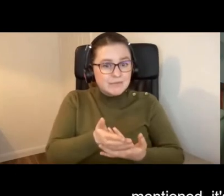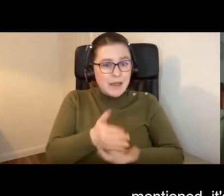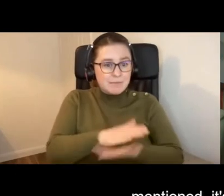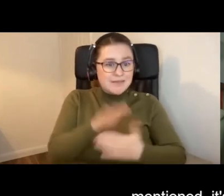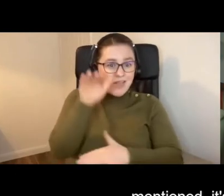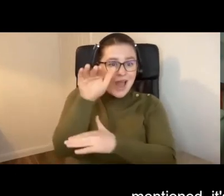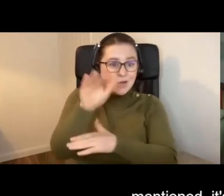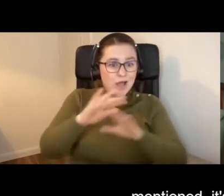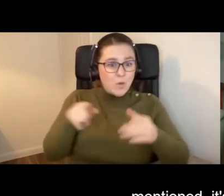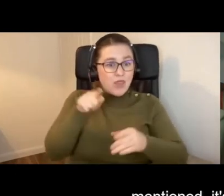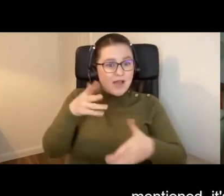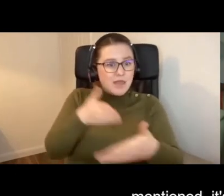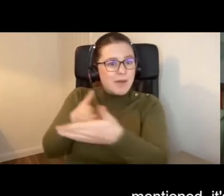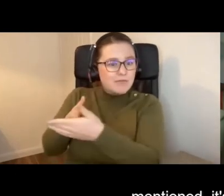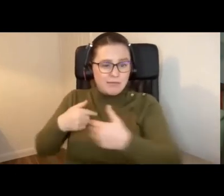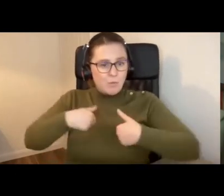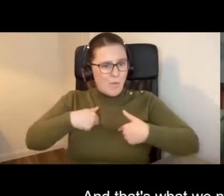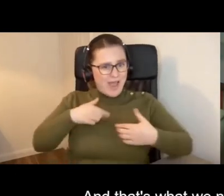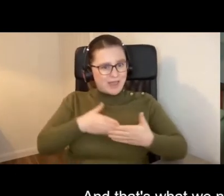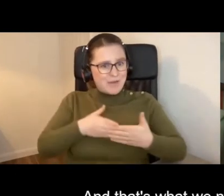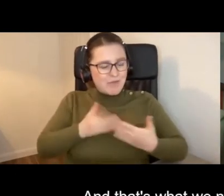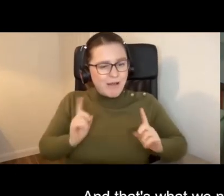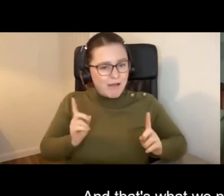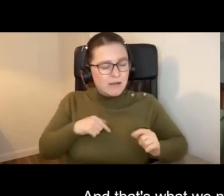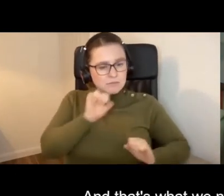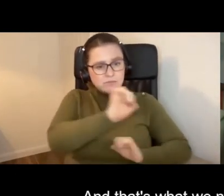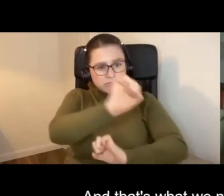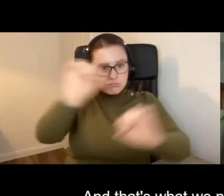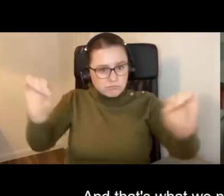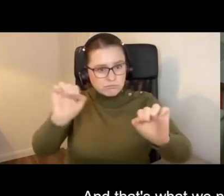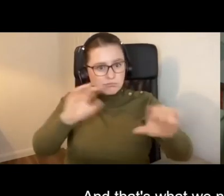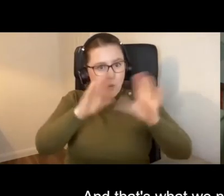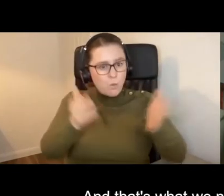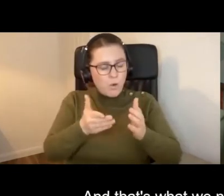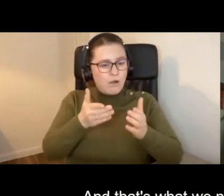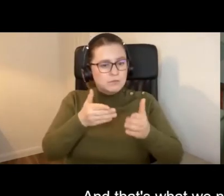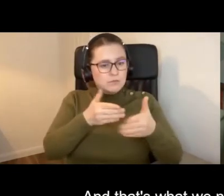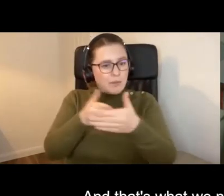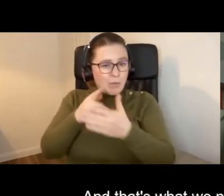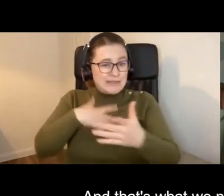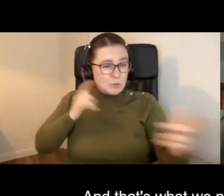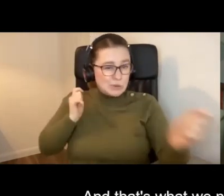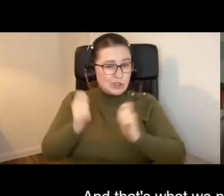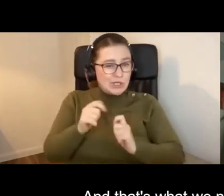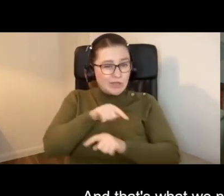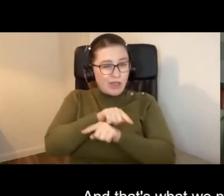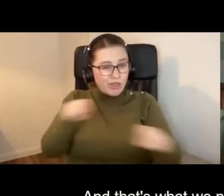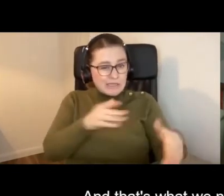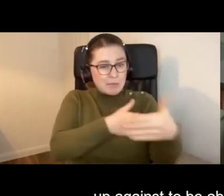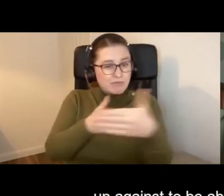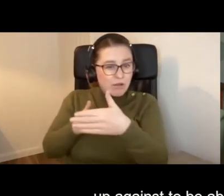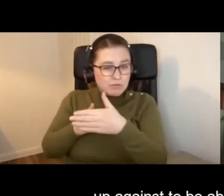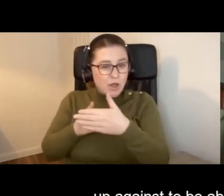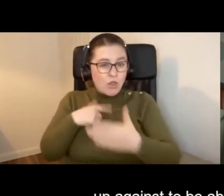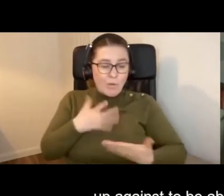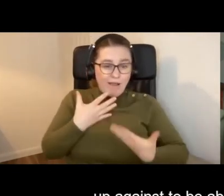world that is the barrier. It's not us. And that's what we need to change. We need to change these barriers that we